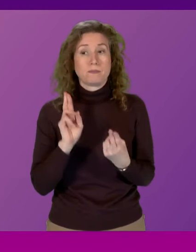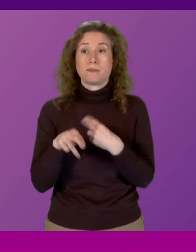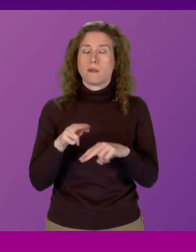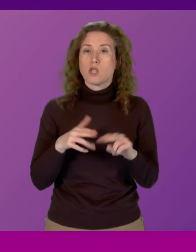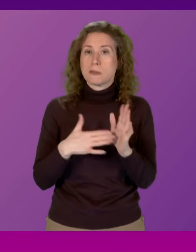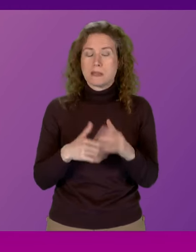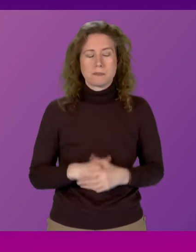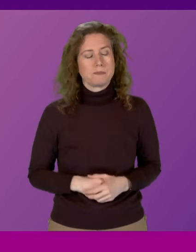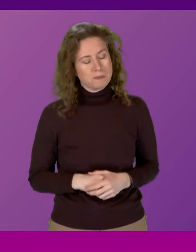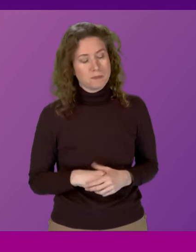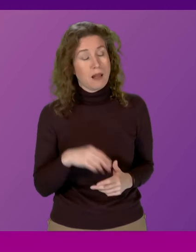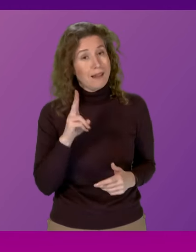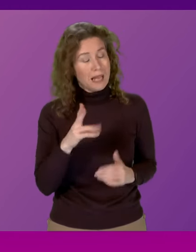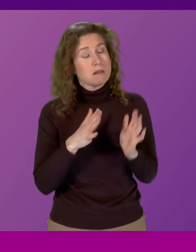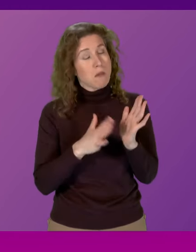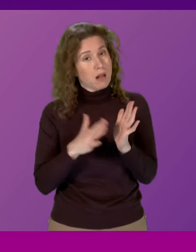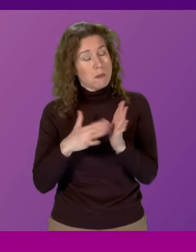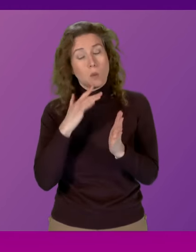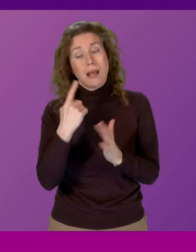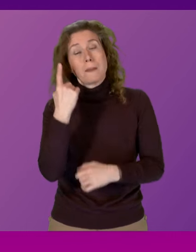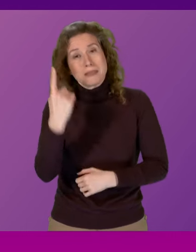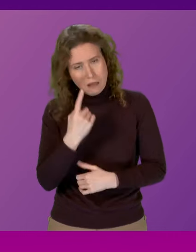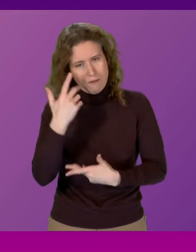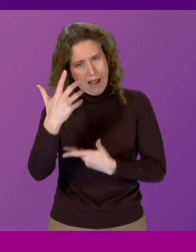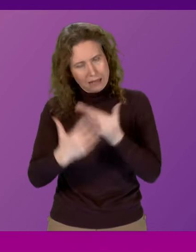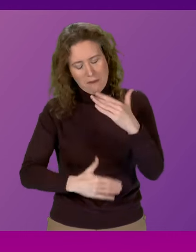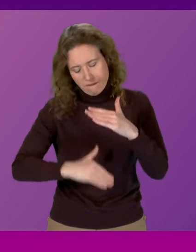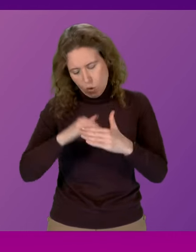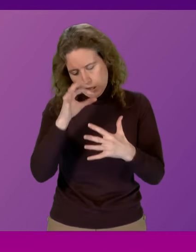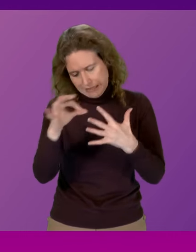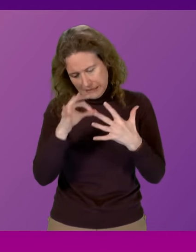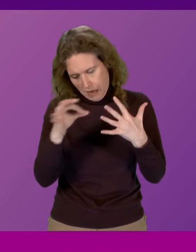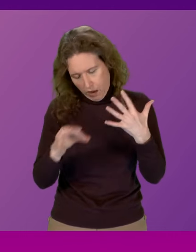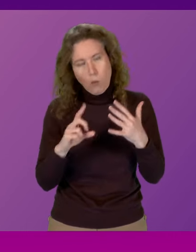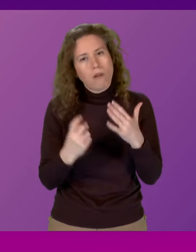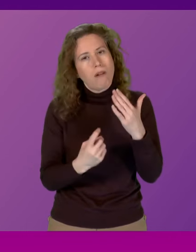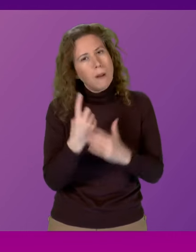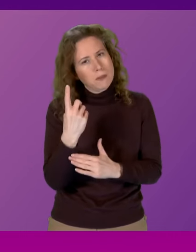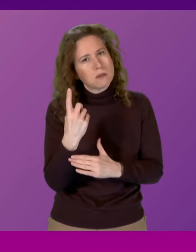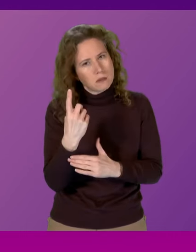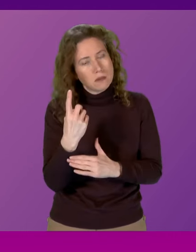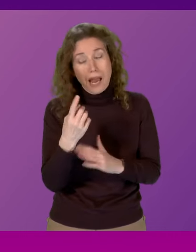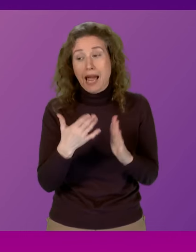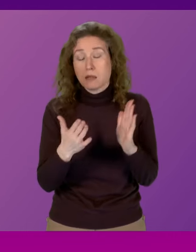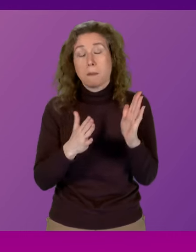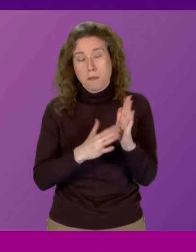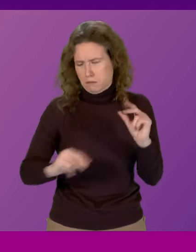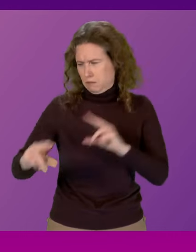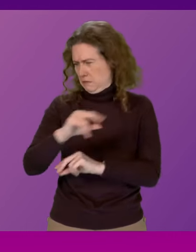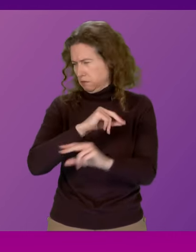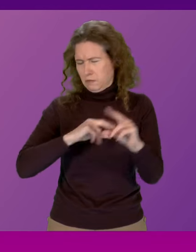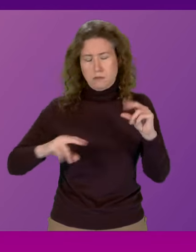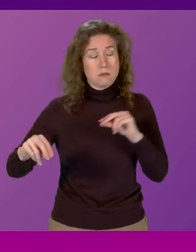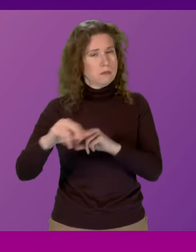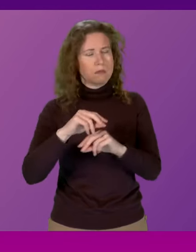Again, Michael Matheson will lay out in full detail what has happened. And Michael Matheson has already